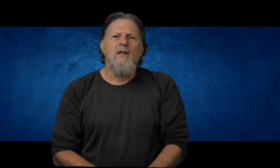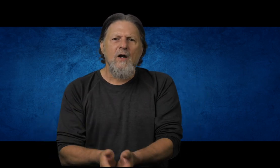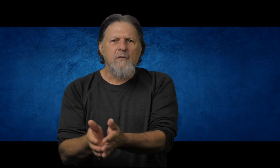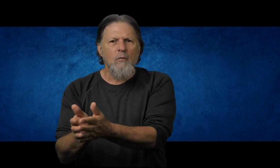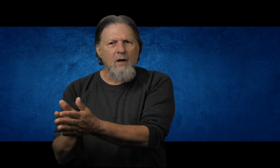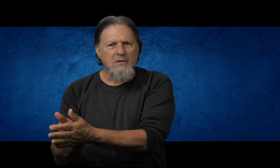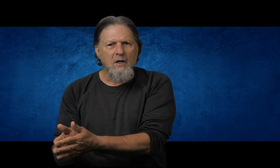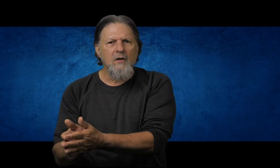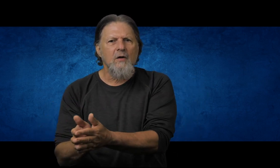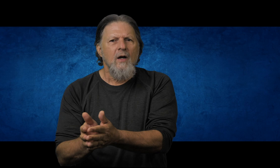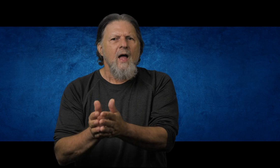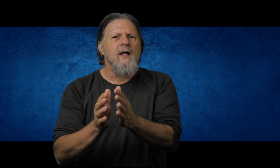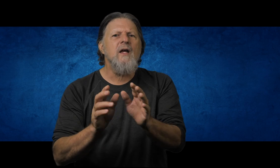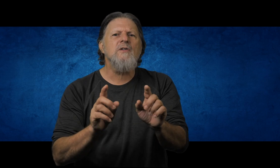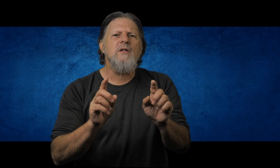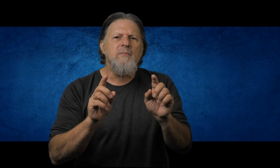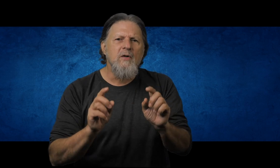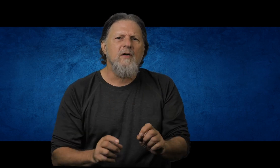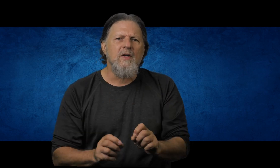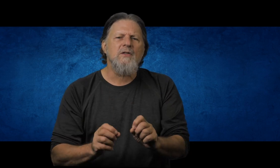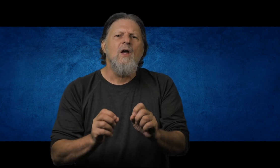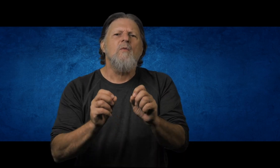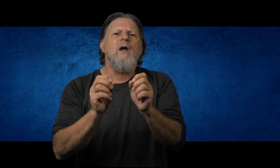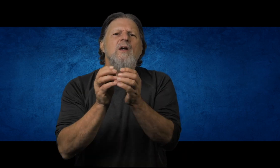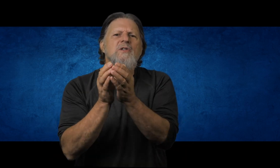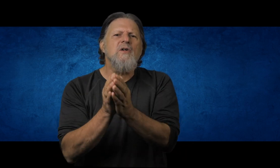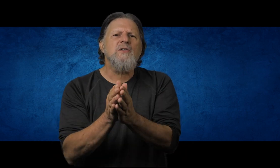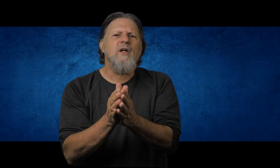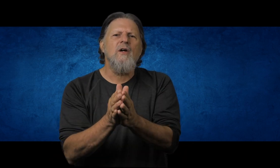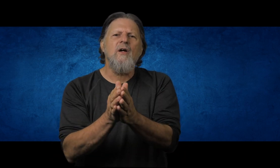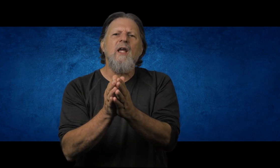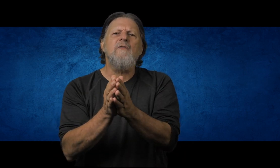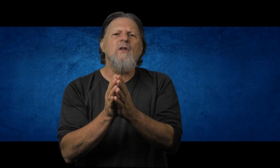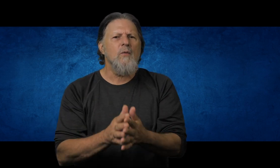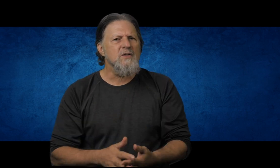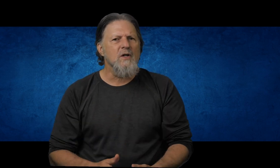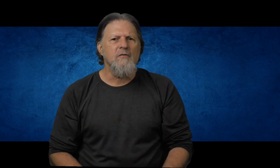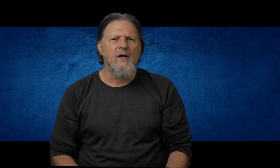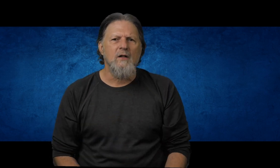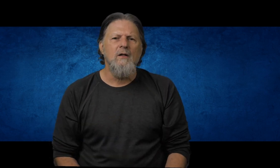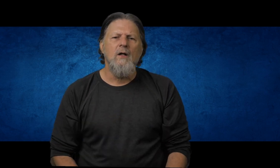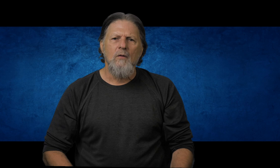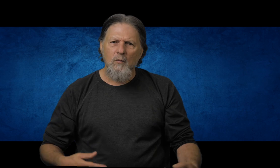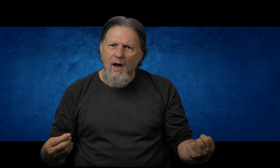Therefore, we are secure, and here's the beauty of this. We are still secure even though we still fail. Why?